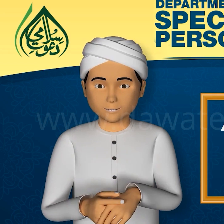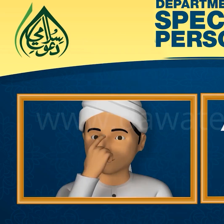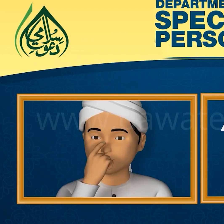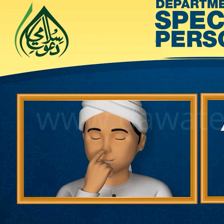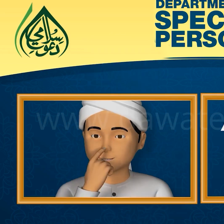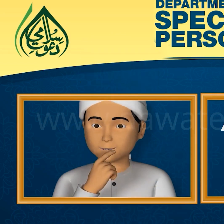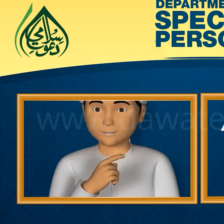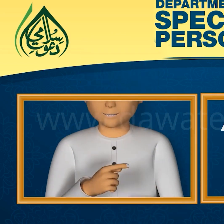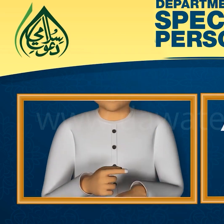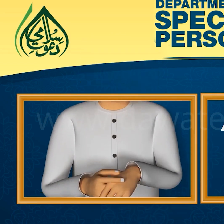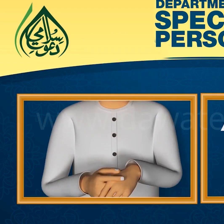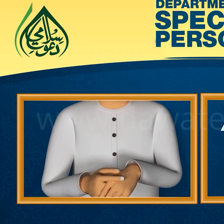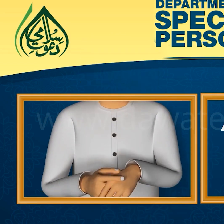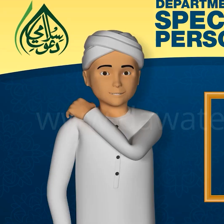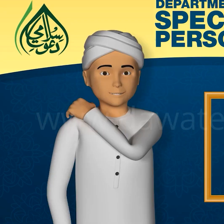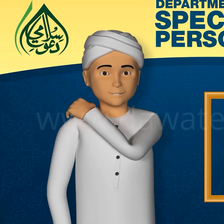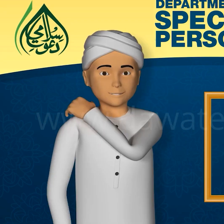Phoda, Phoda,